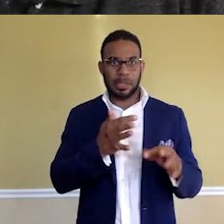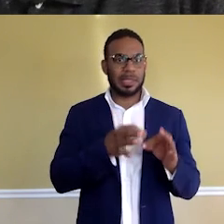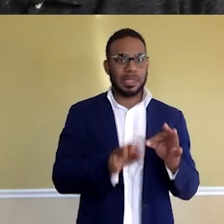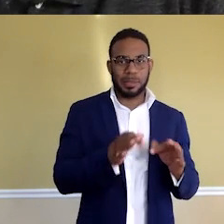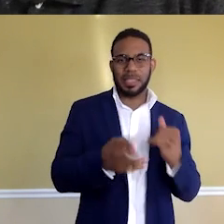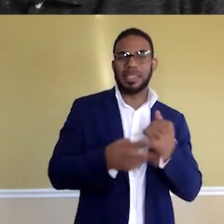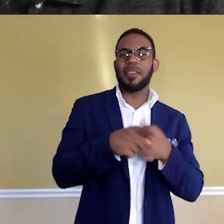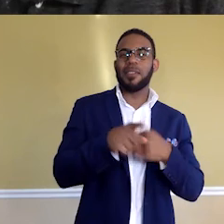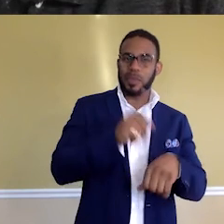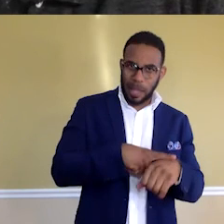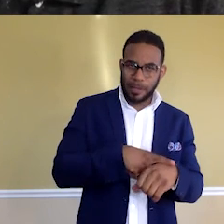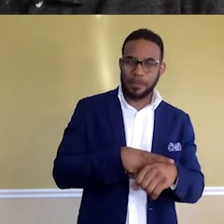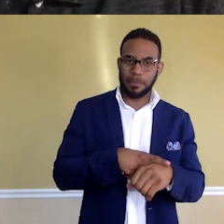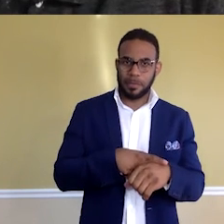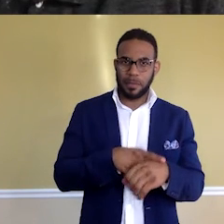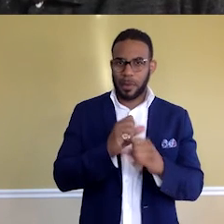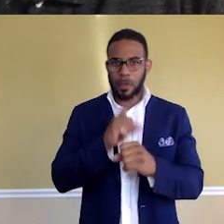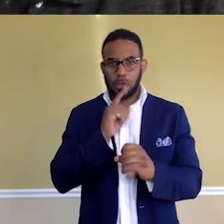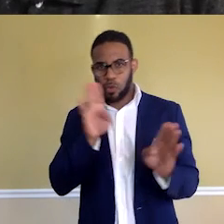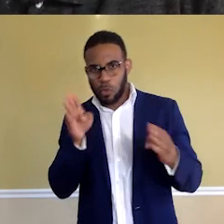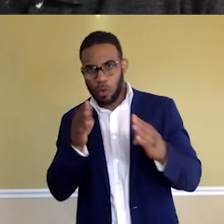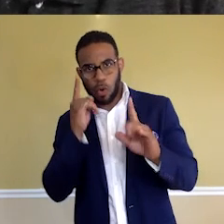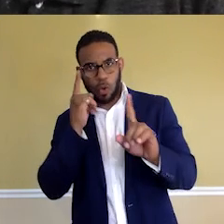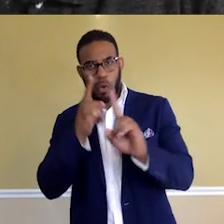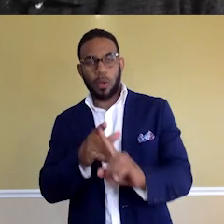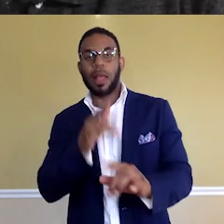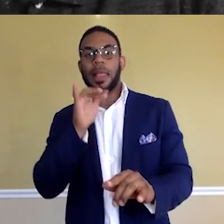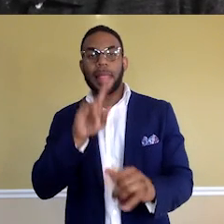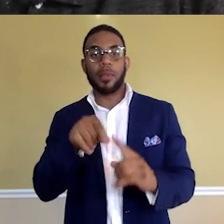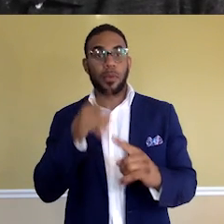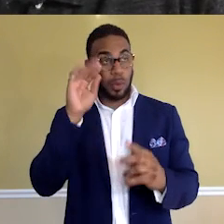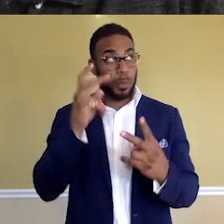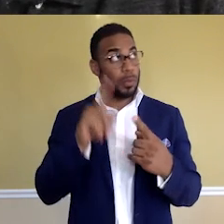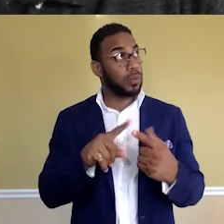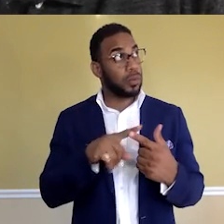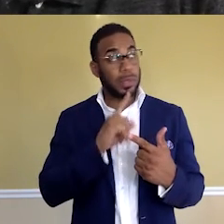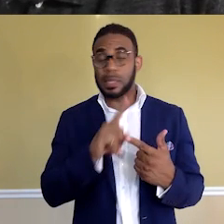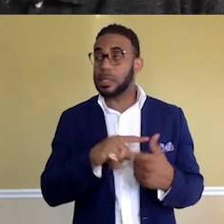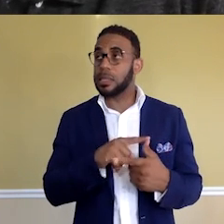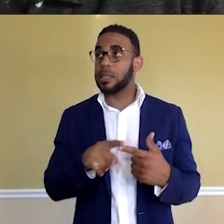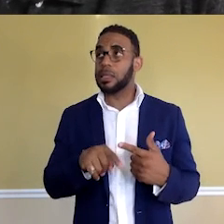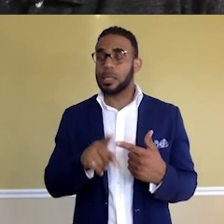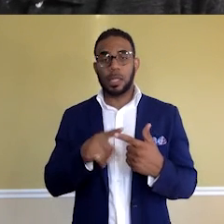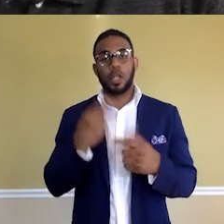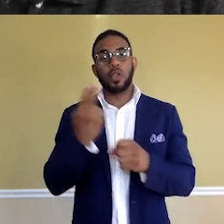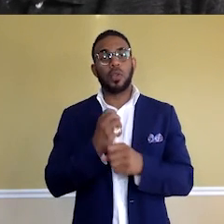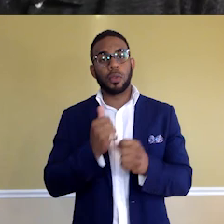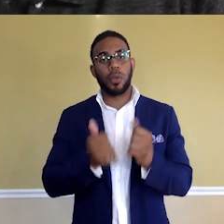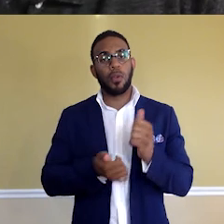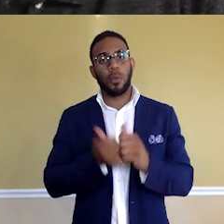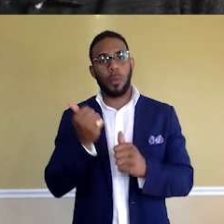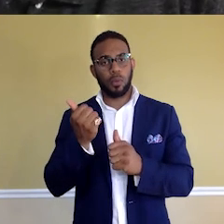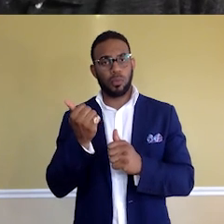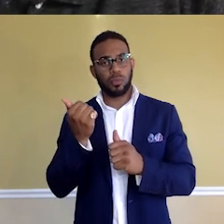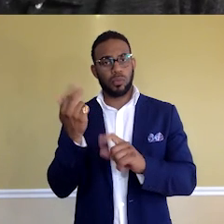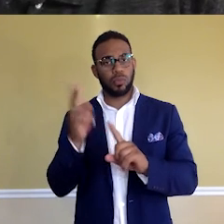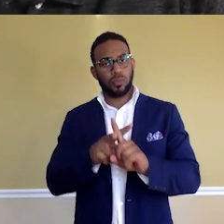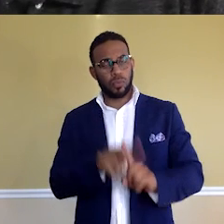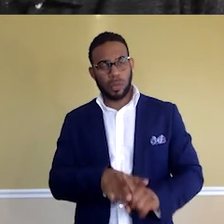and it makes your growth faster. That's one. The number two is the use of most memories actually. So that's, the more you